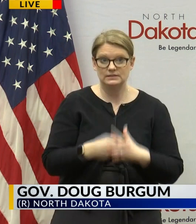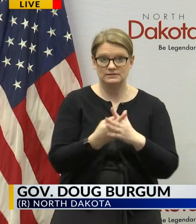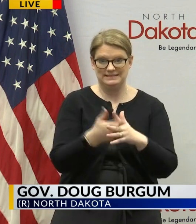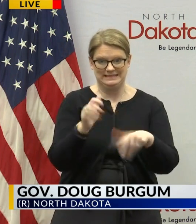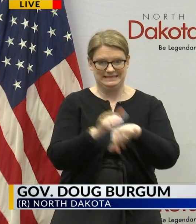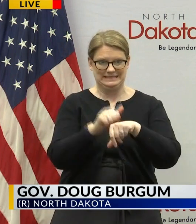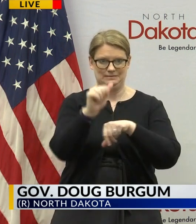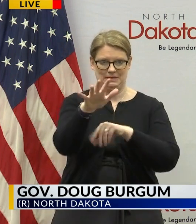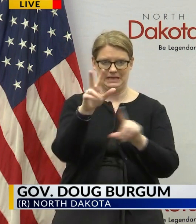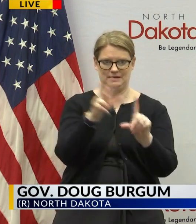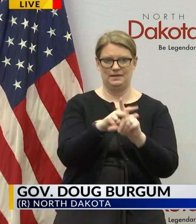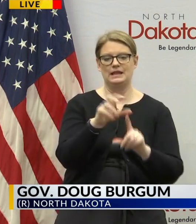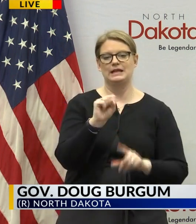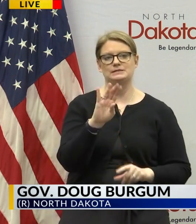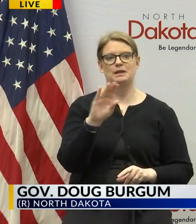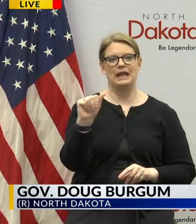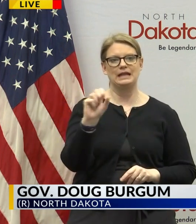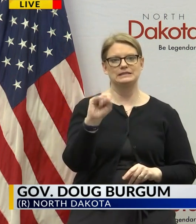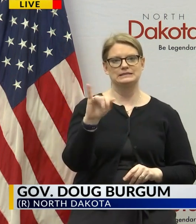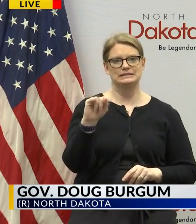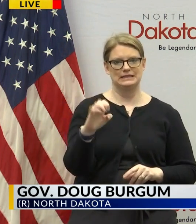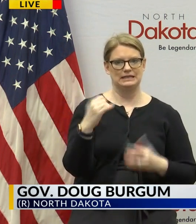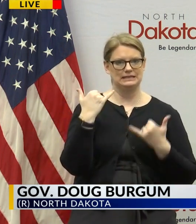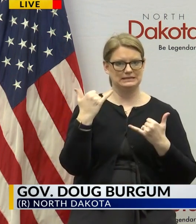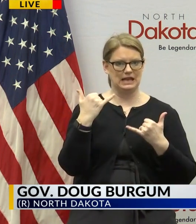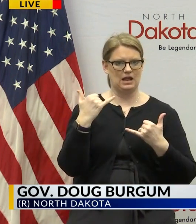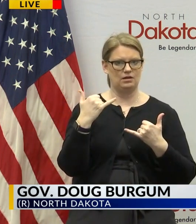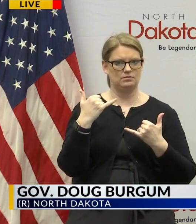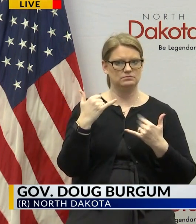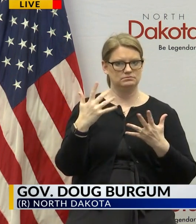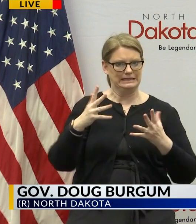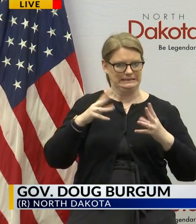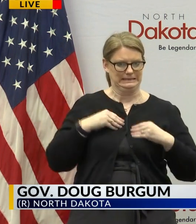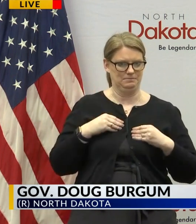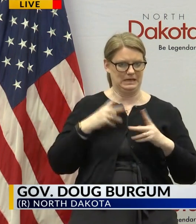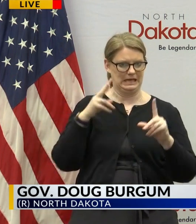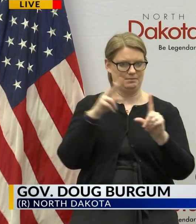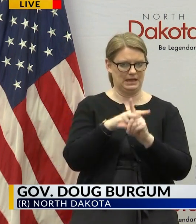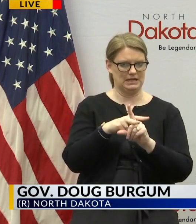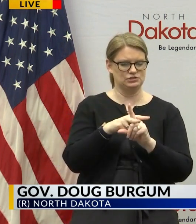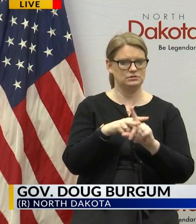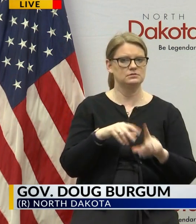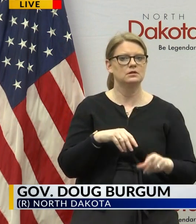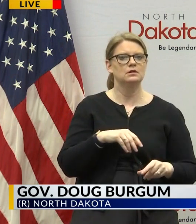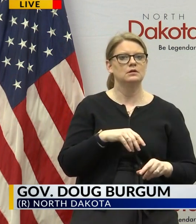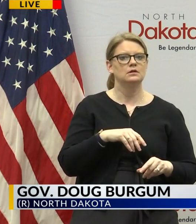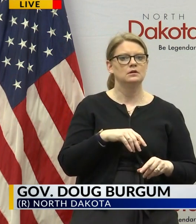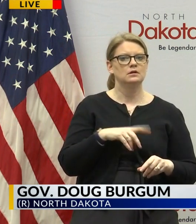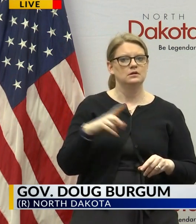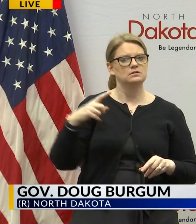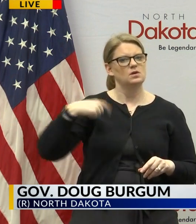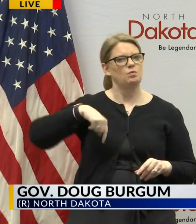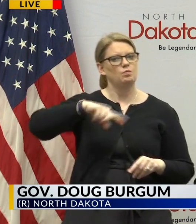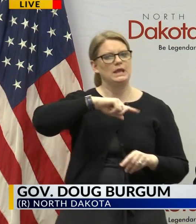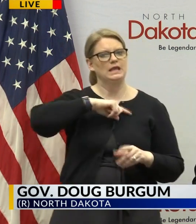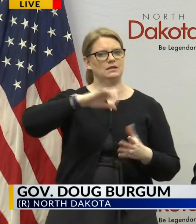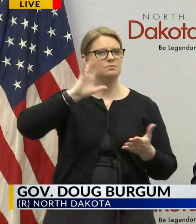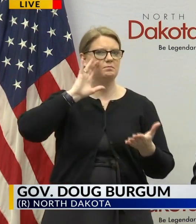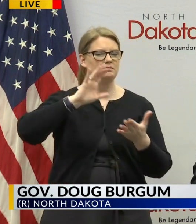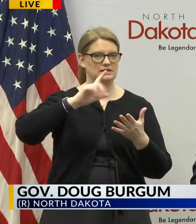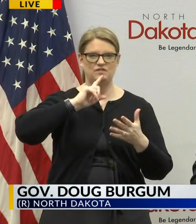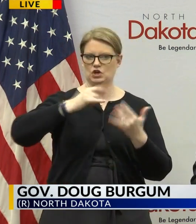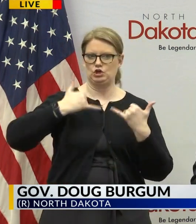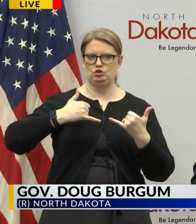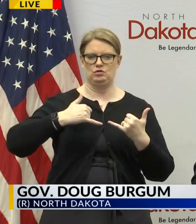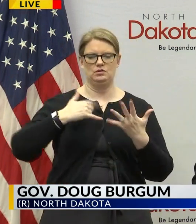applications and the SBA site is now receiving applications so so we believe and that's just very current we